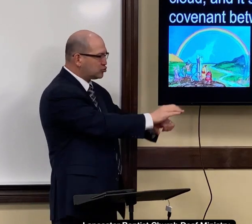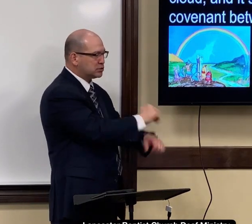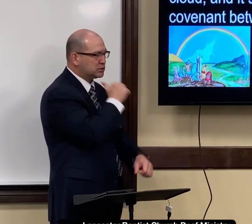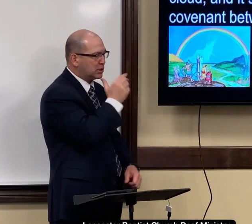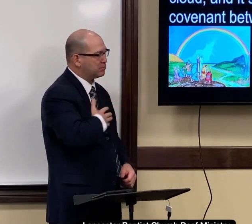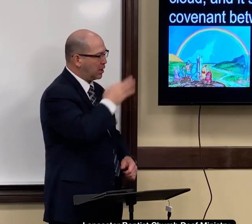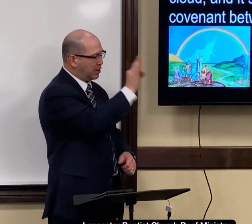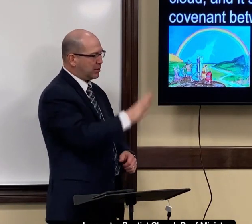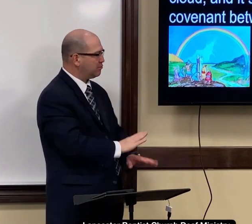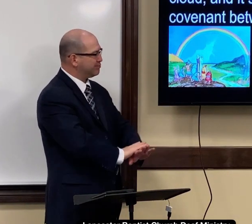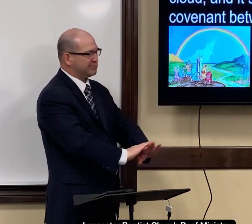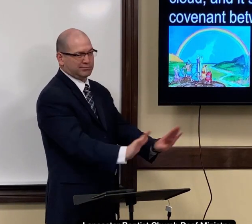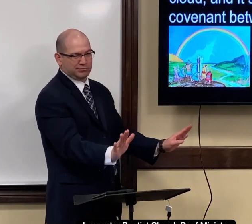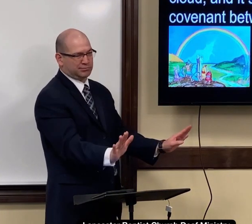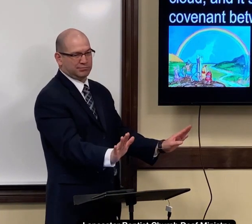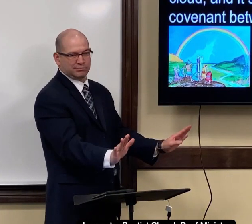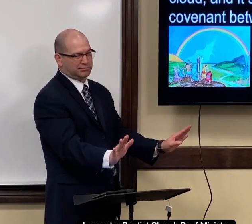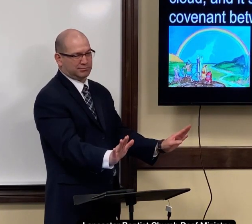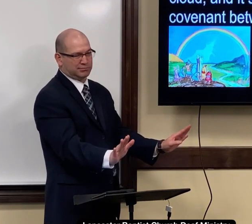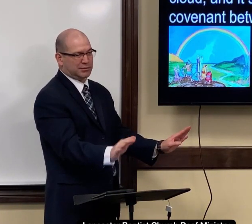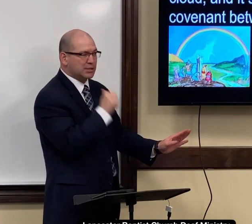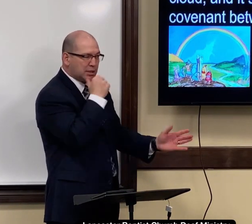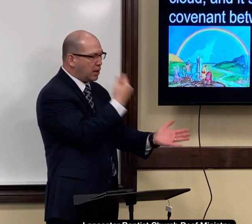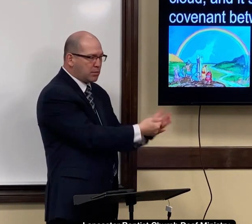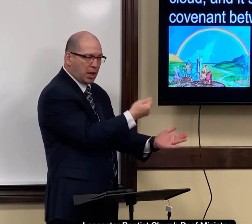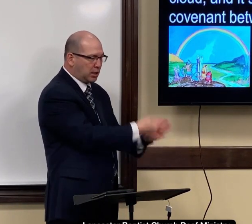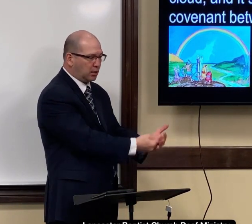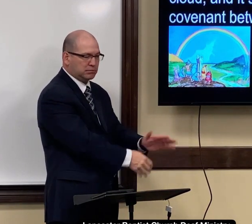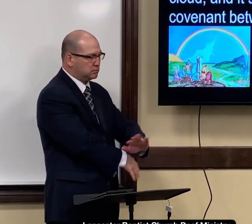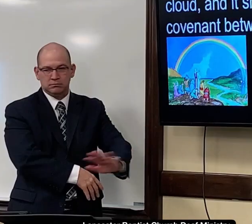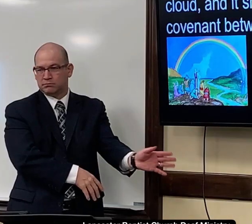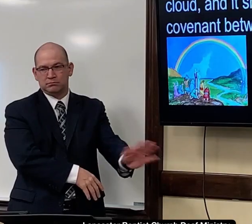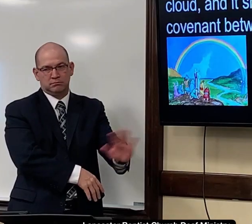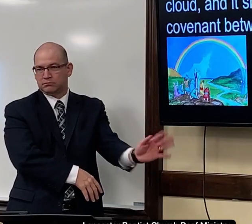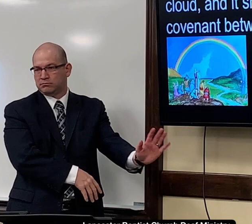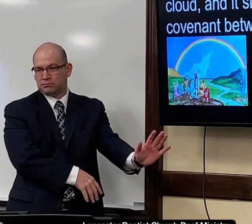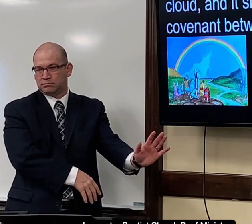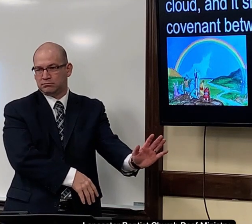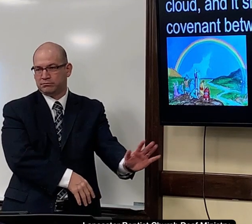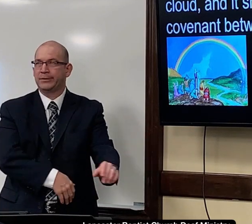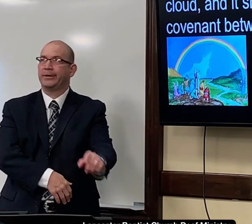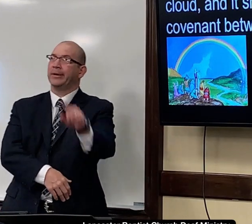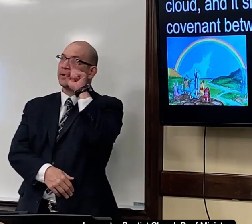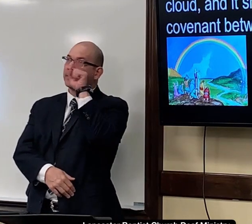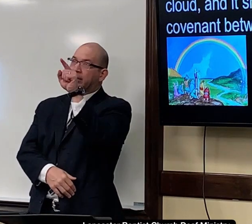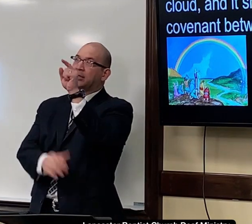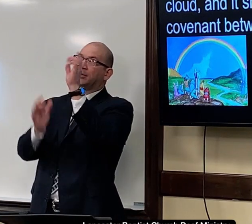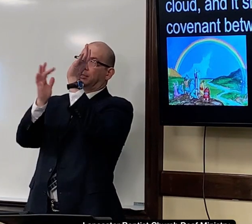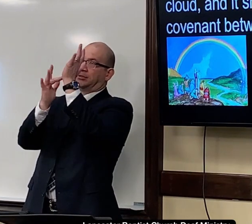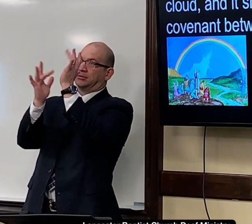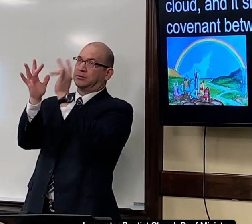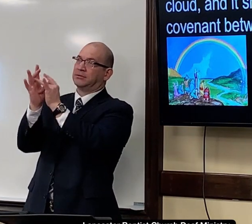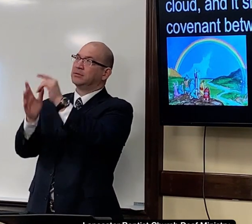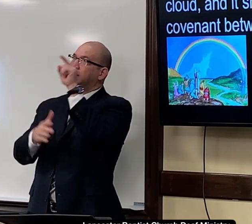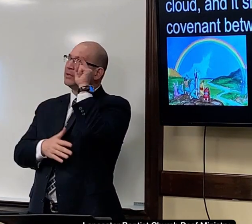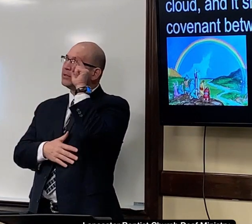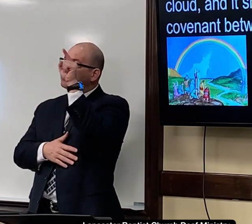not my church not my pastor nothing not not my money it is christ and christ